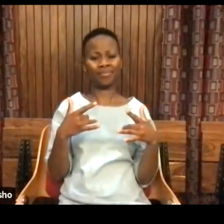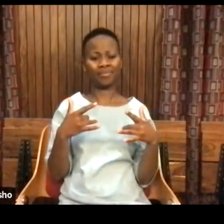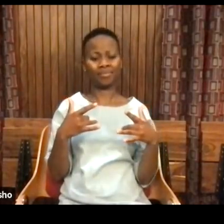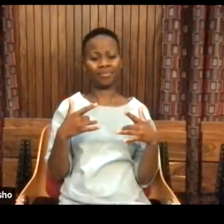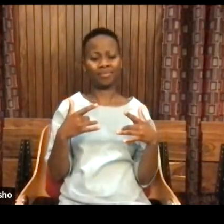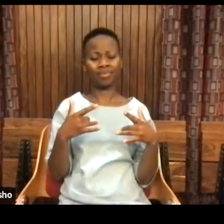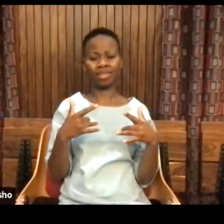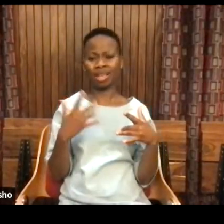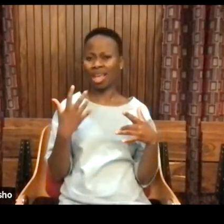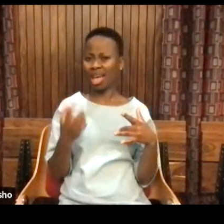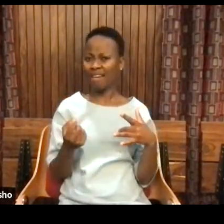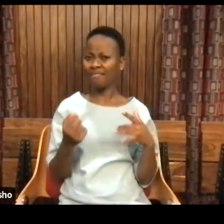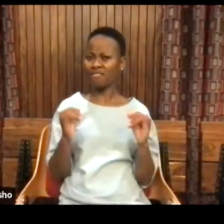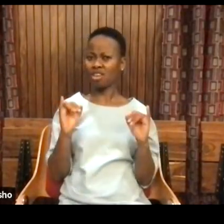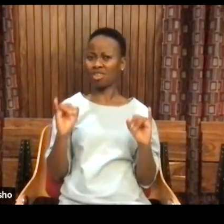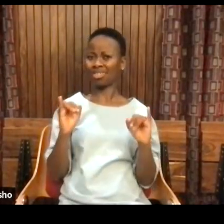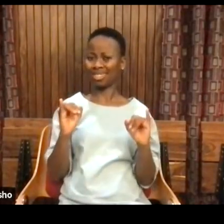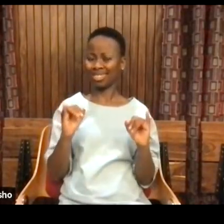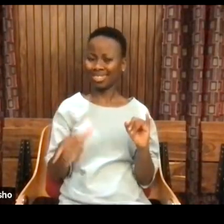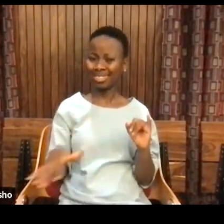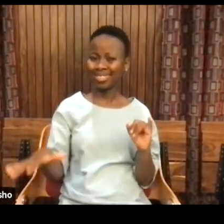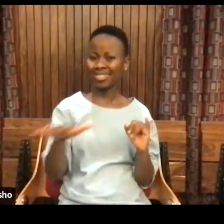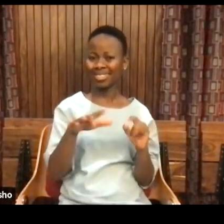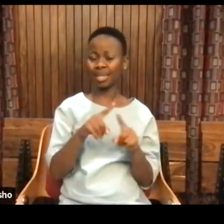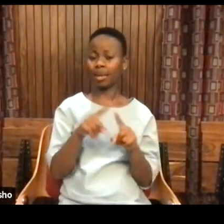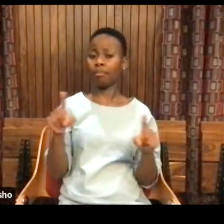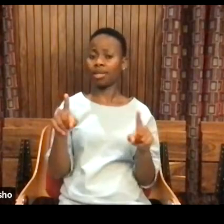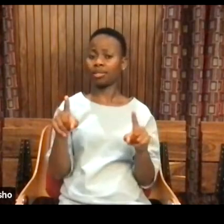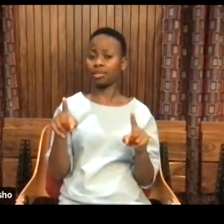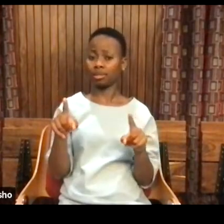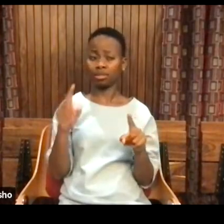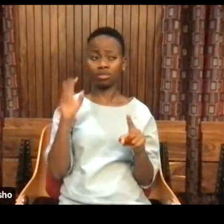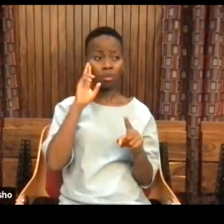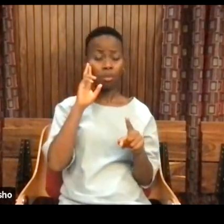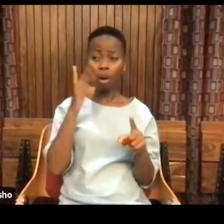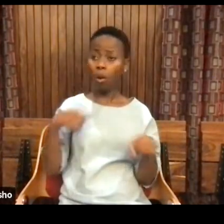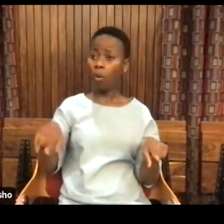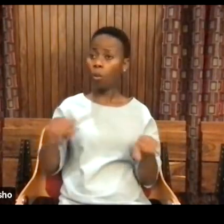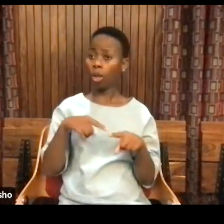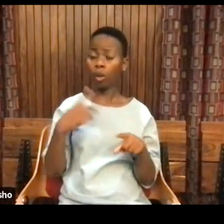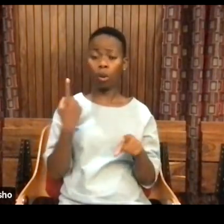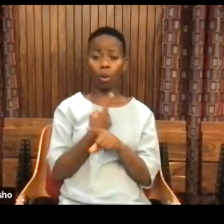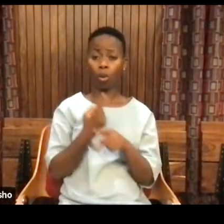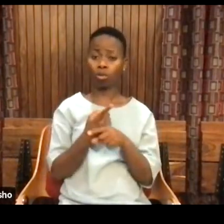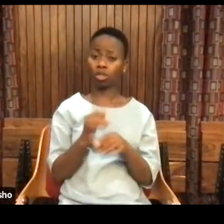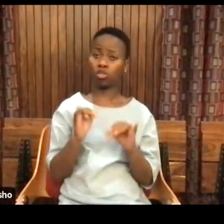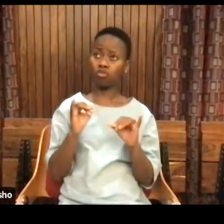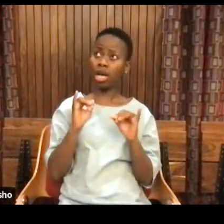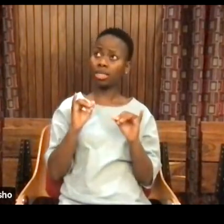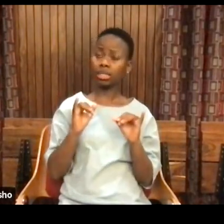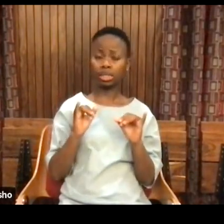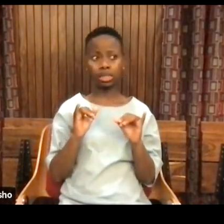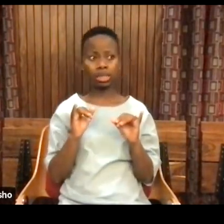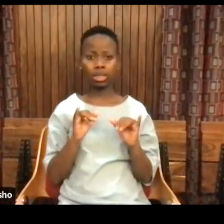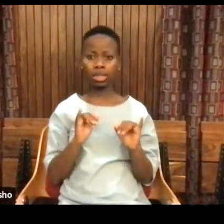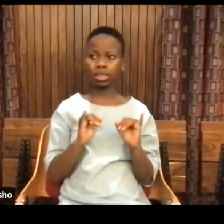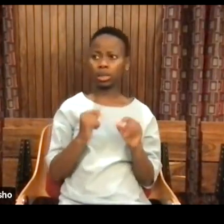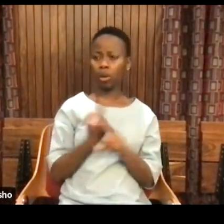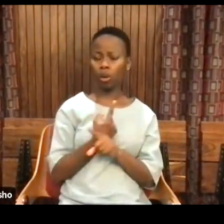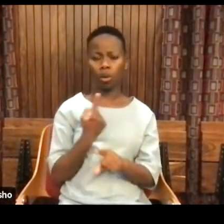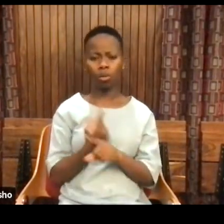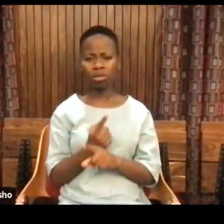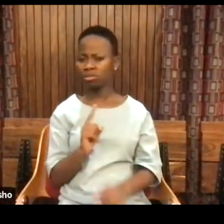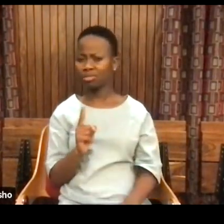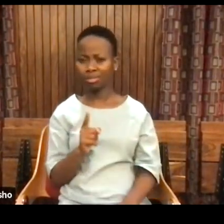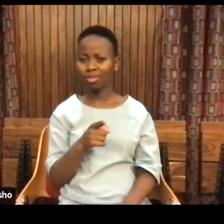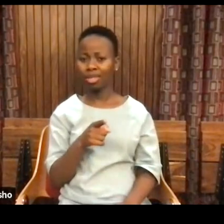relate to crises. But the truth is we've always been in crisis. And we are a species. All crisis means is